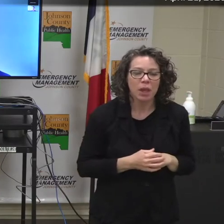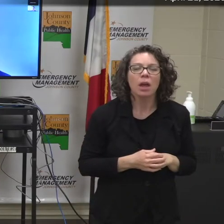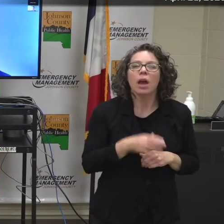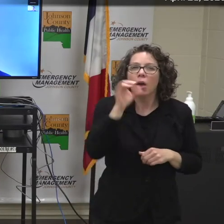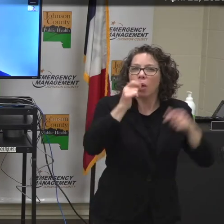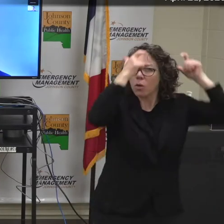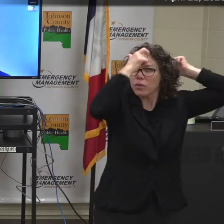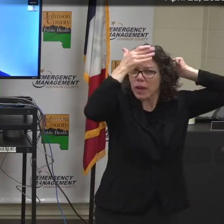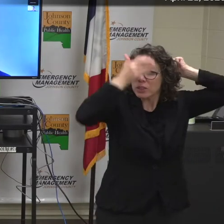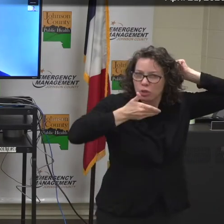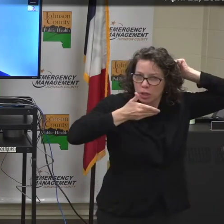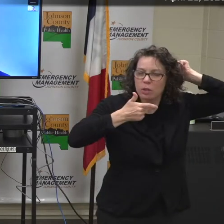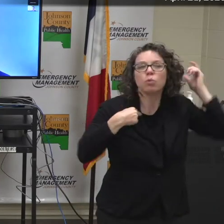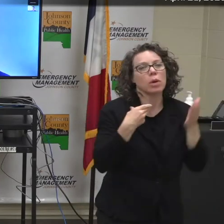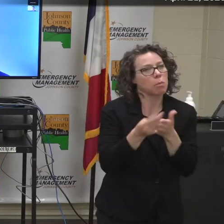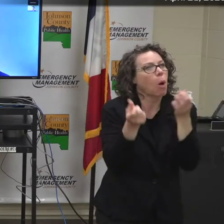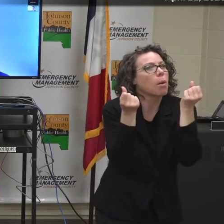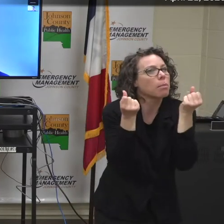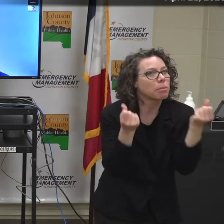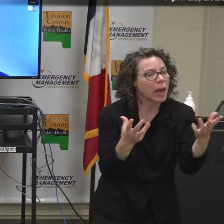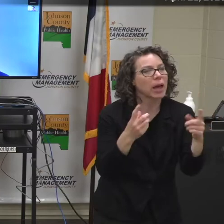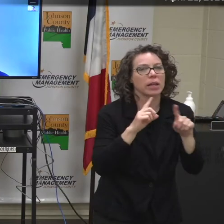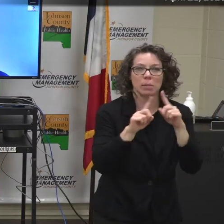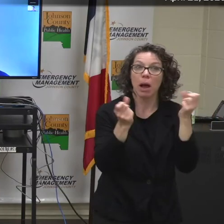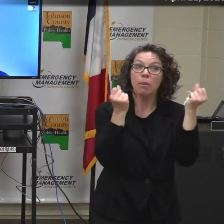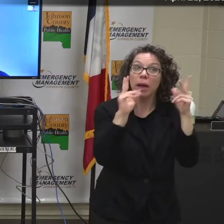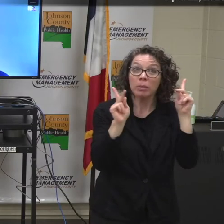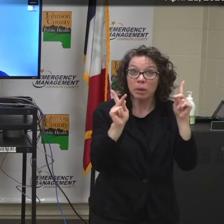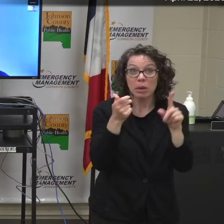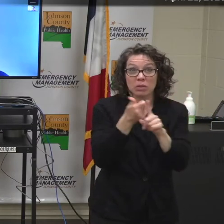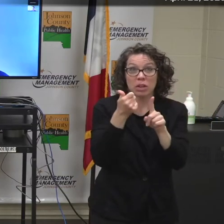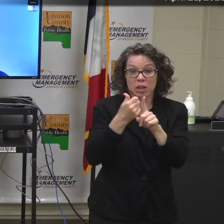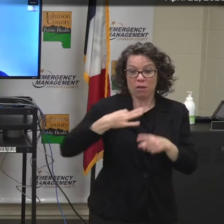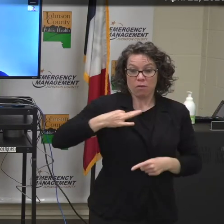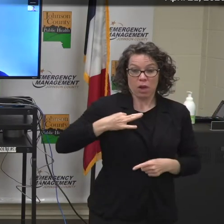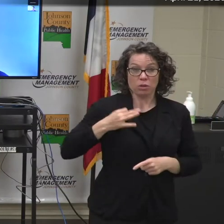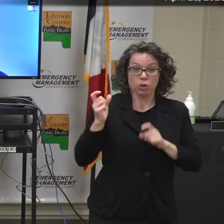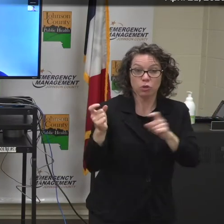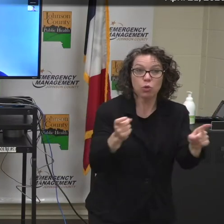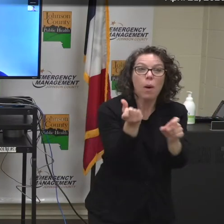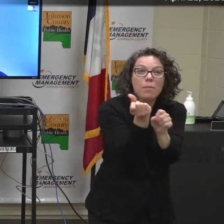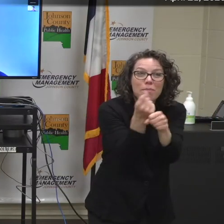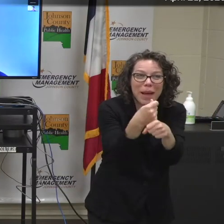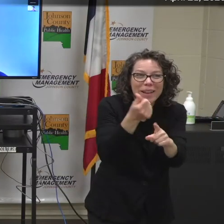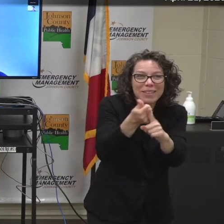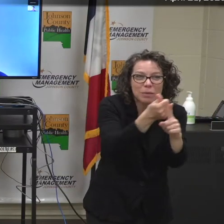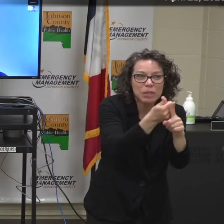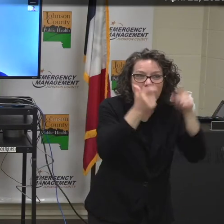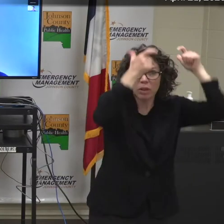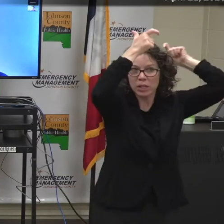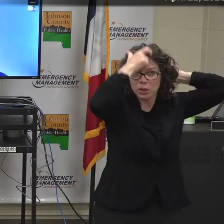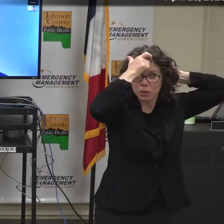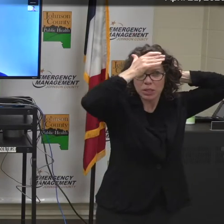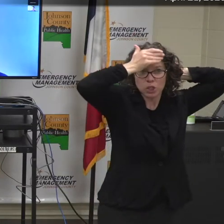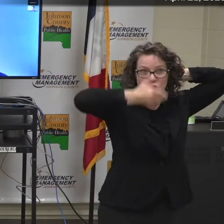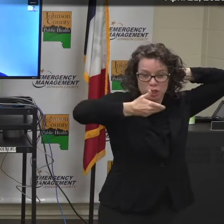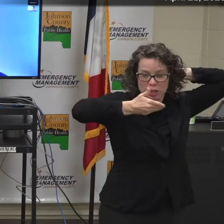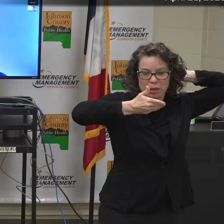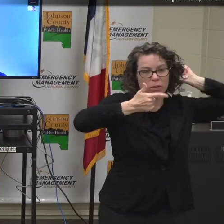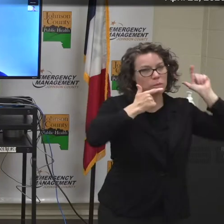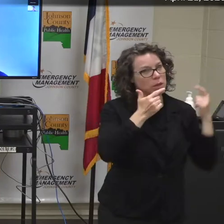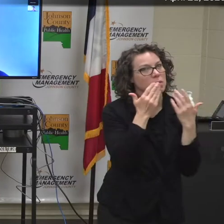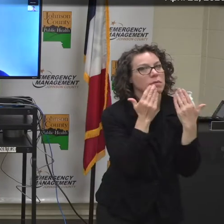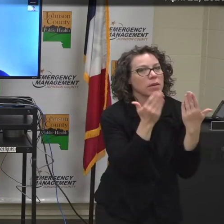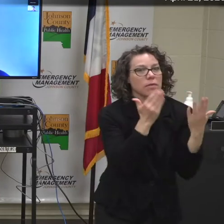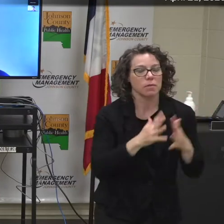these face shields, but have had hundreds of donors that have made face shields for us, and we are very grateful for that.